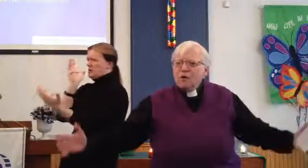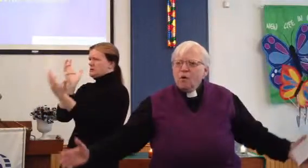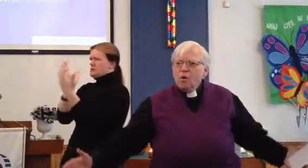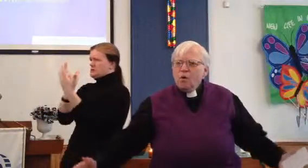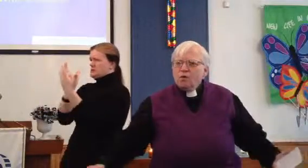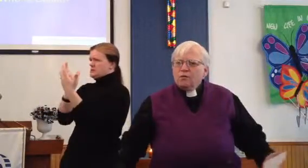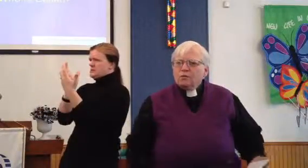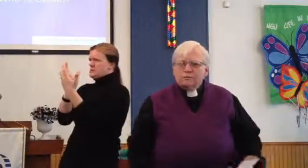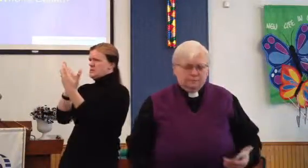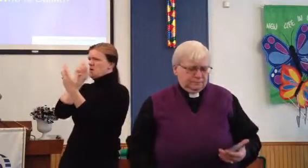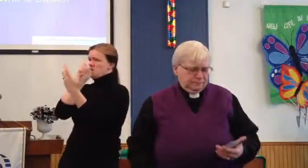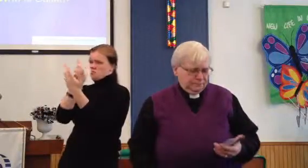the whole.